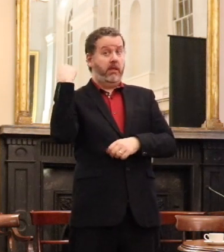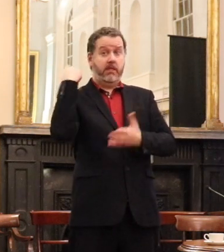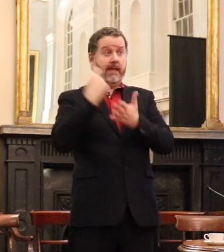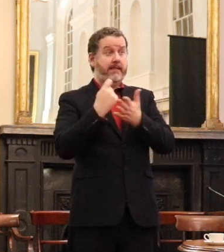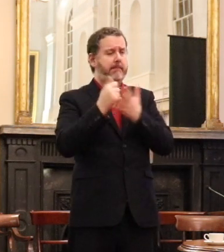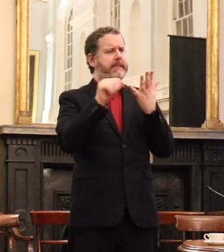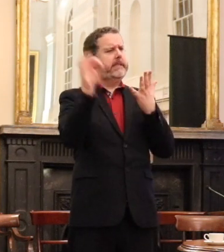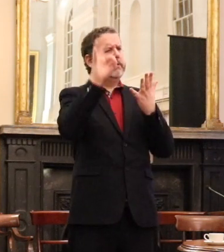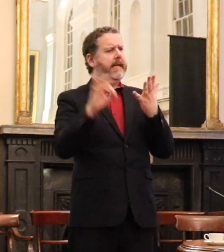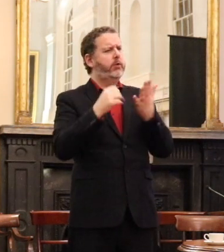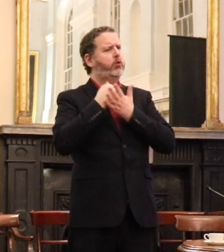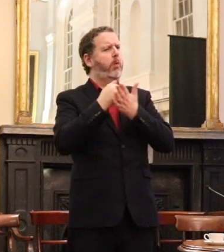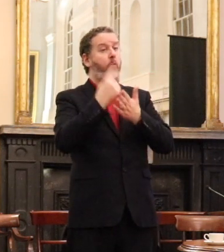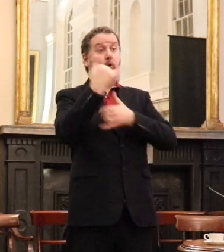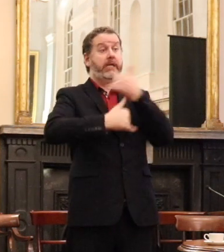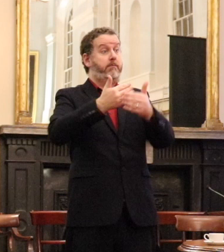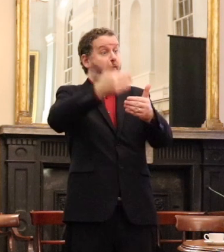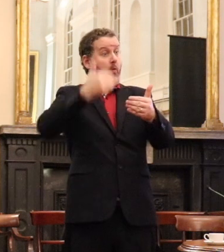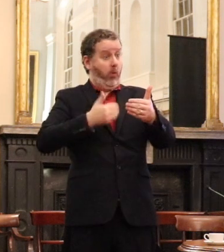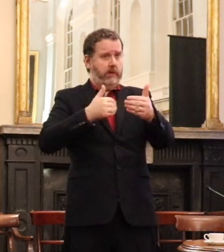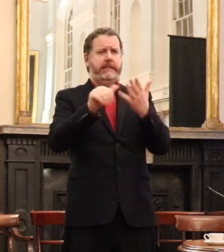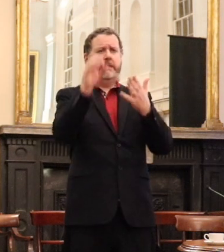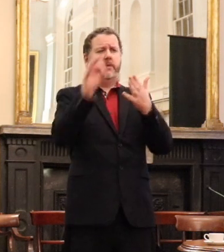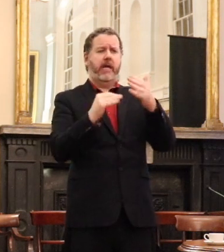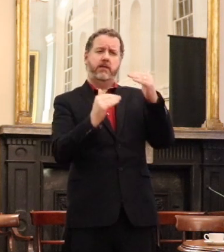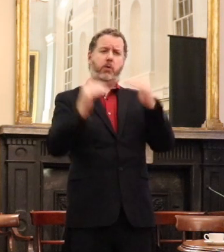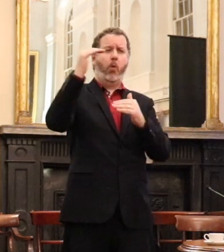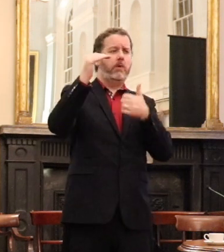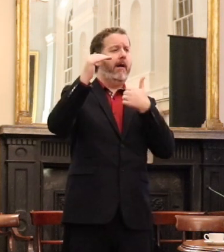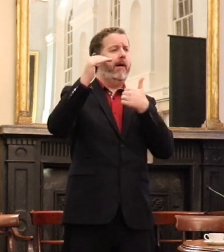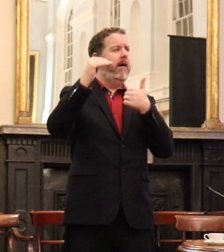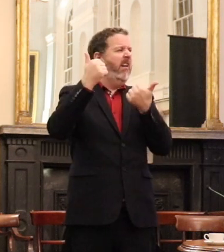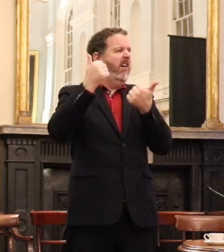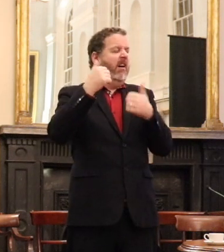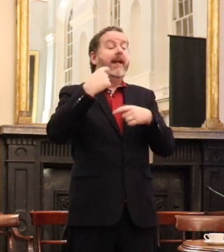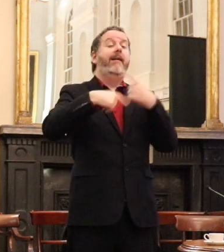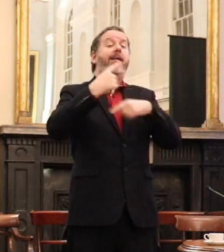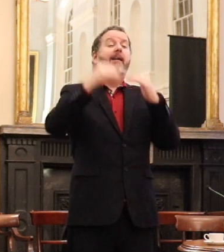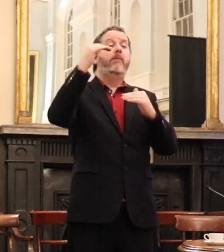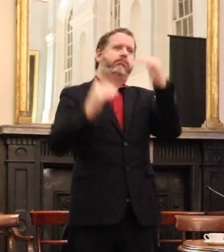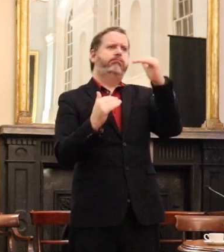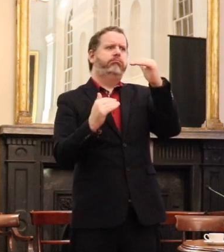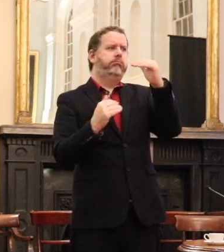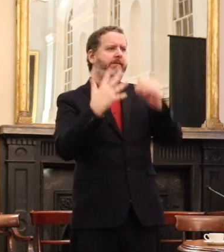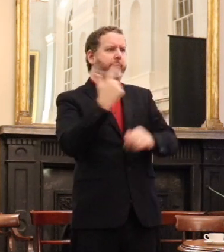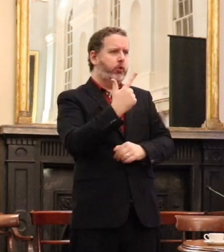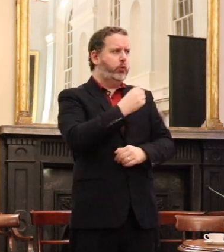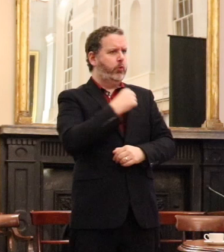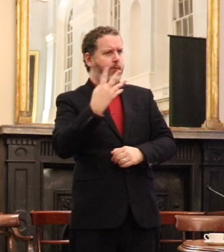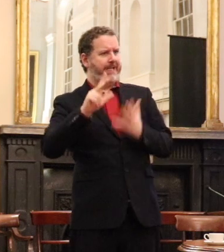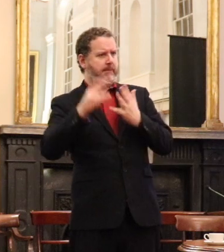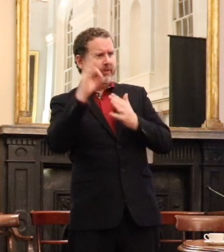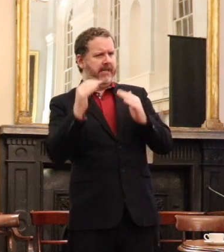support the year before the vote and ultimately was defeated 52-48.